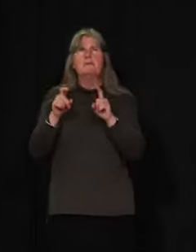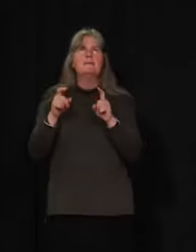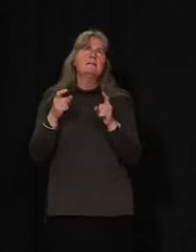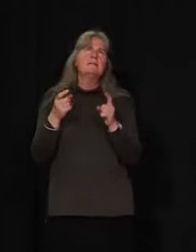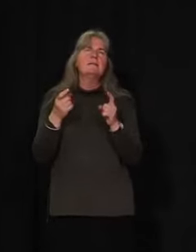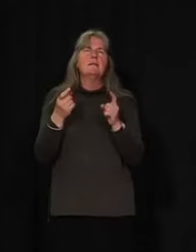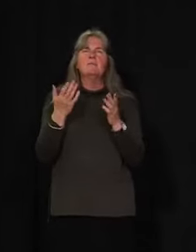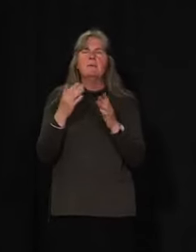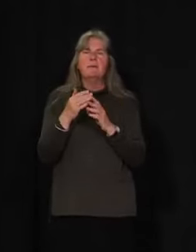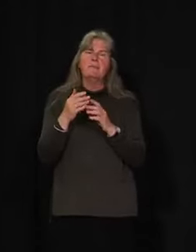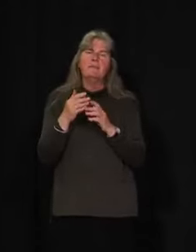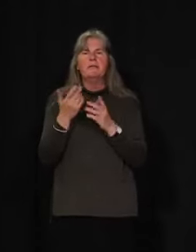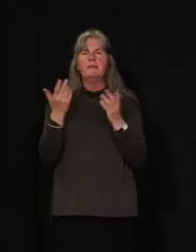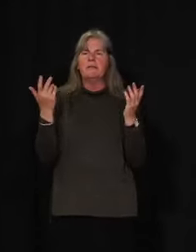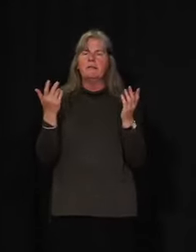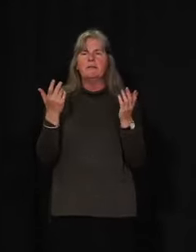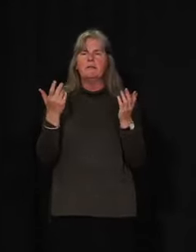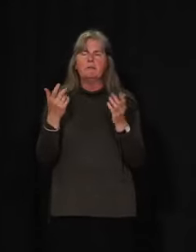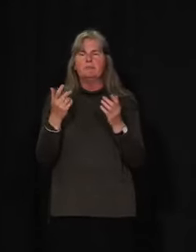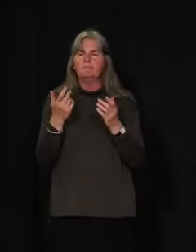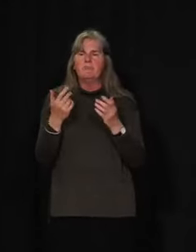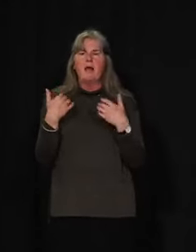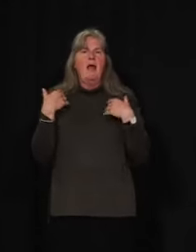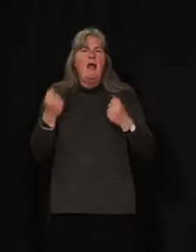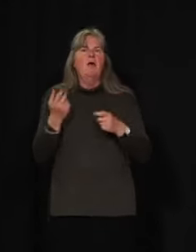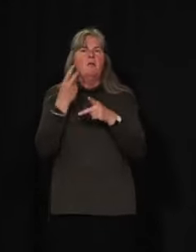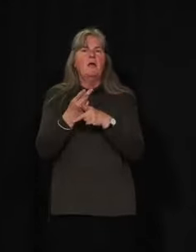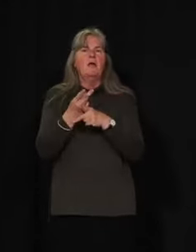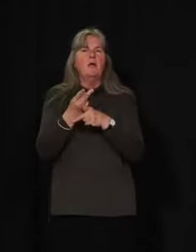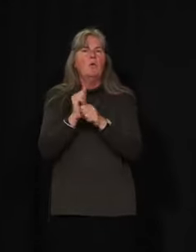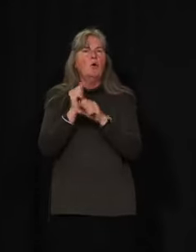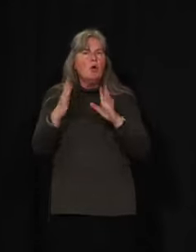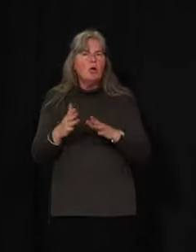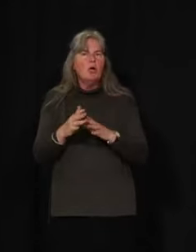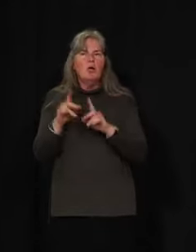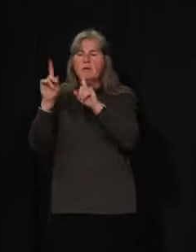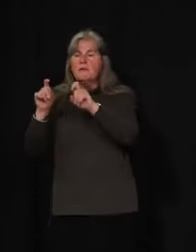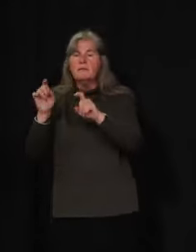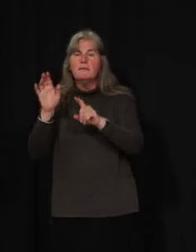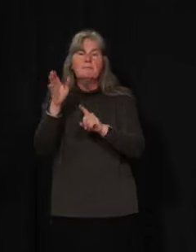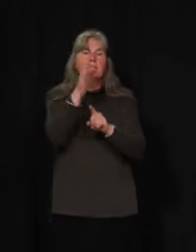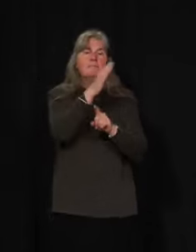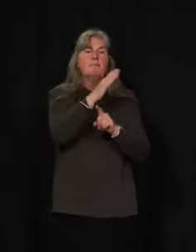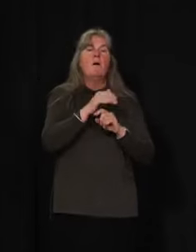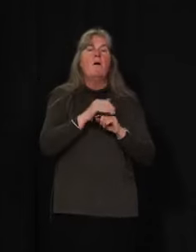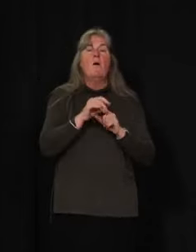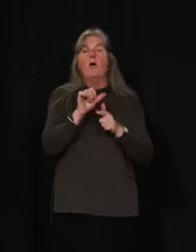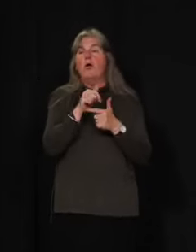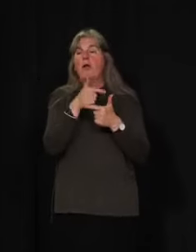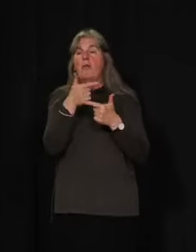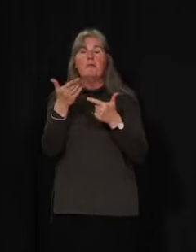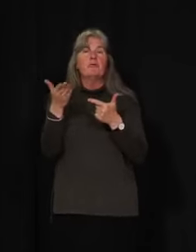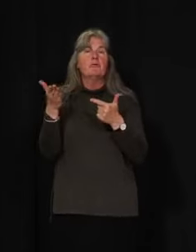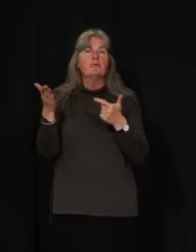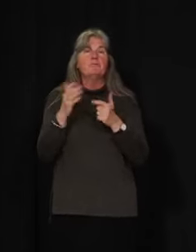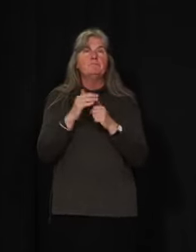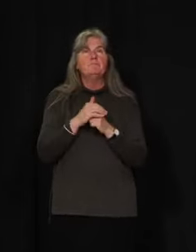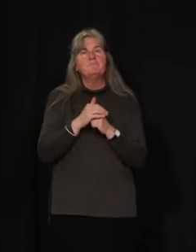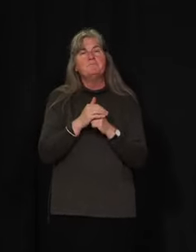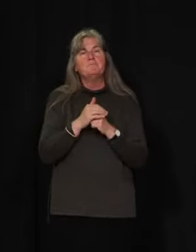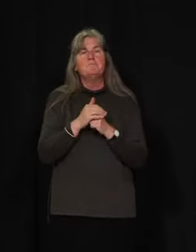kind of random healthcare worker testing, or some of the positions identified, that brings up the